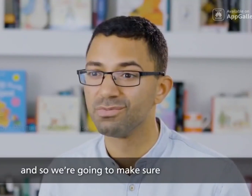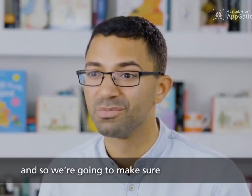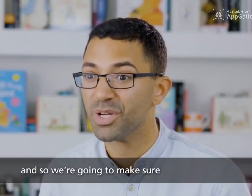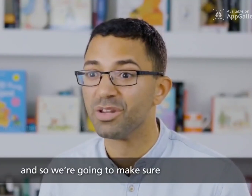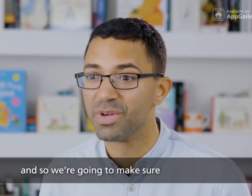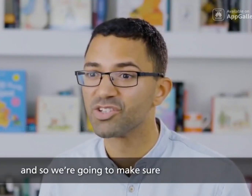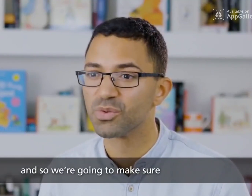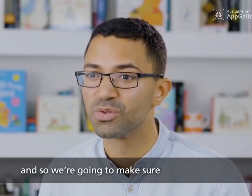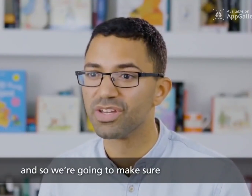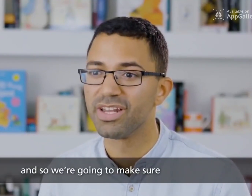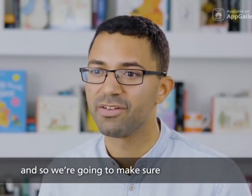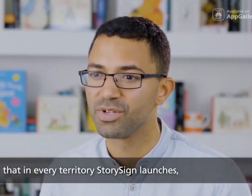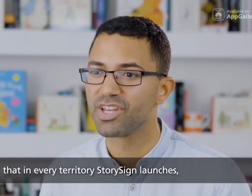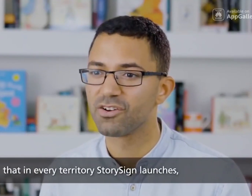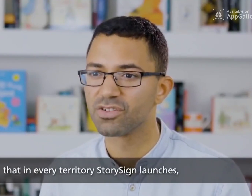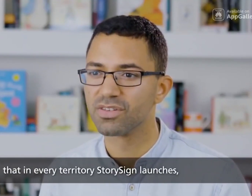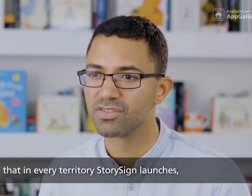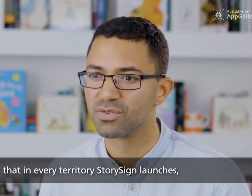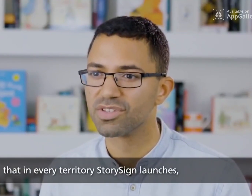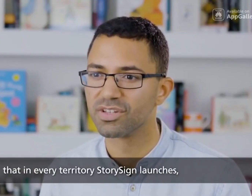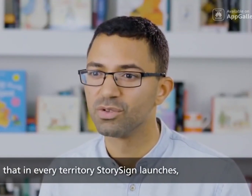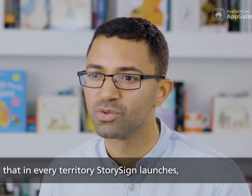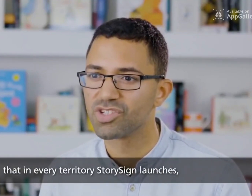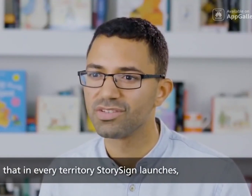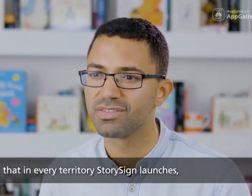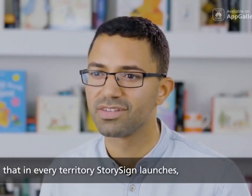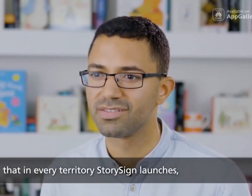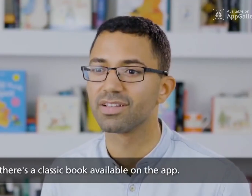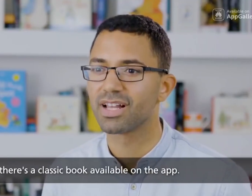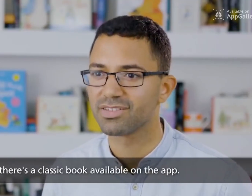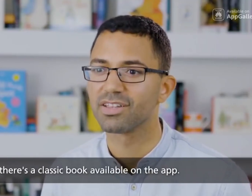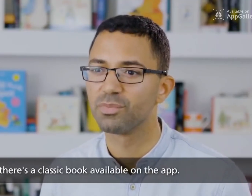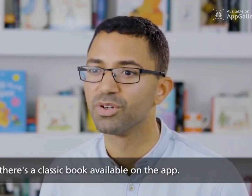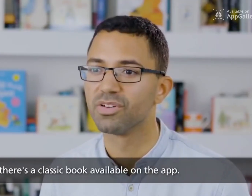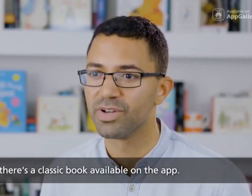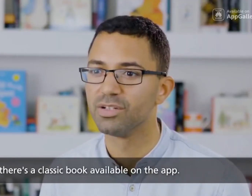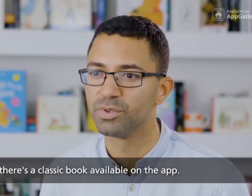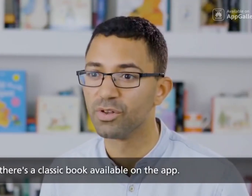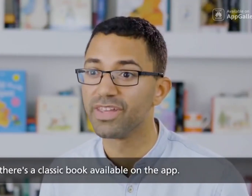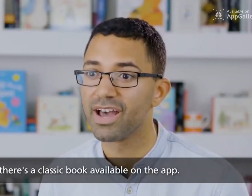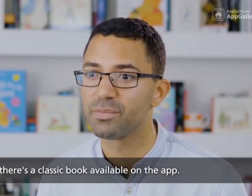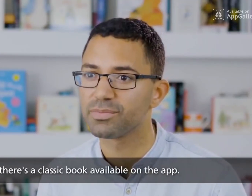we're going to make sure that in every territory that story sign launches there's a classic book available on the app.